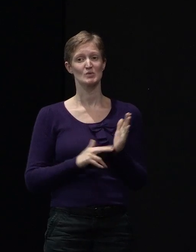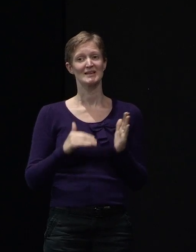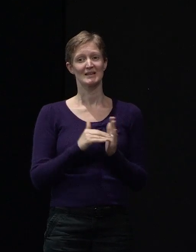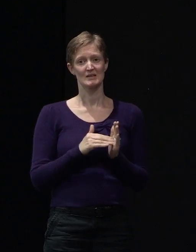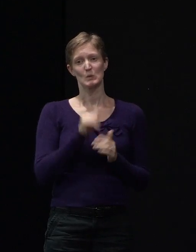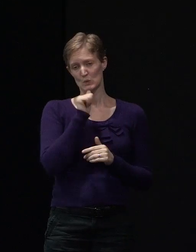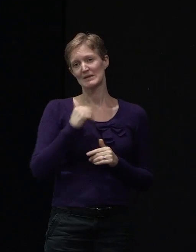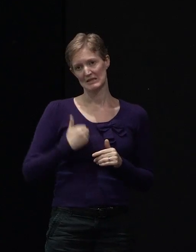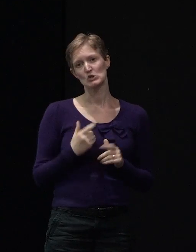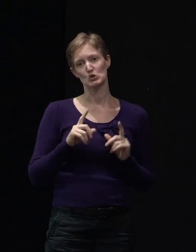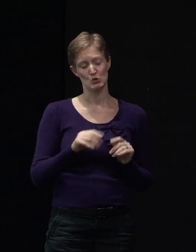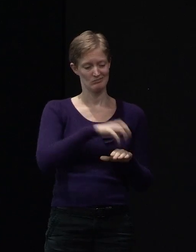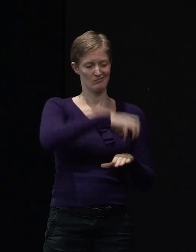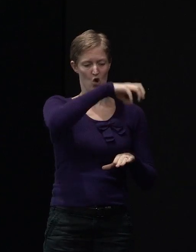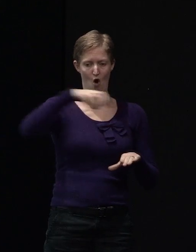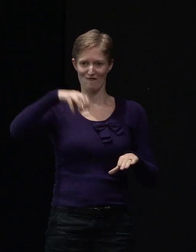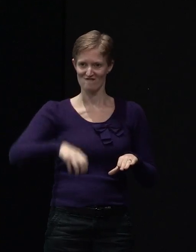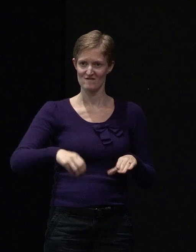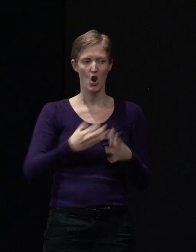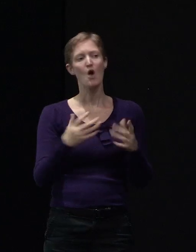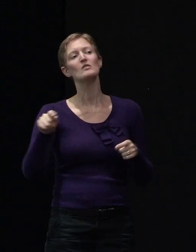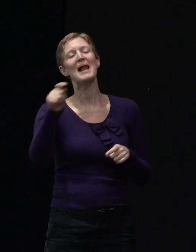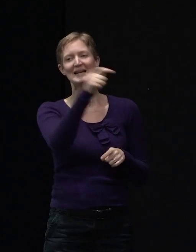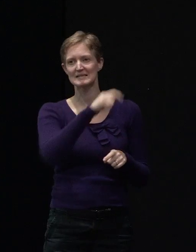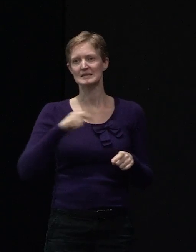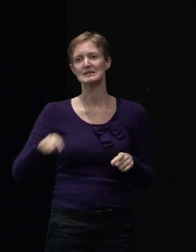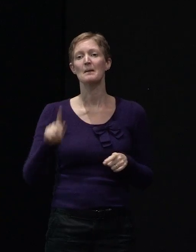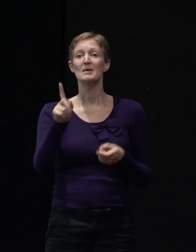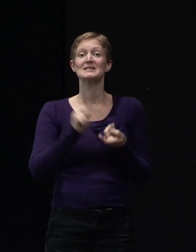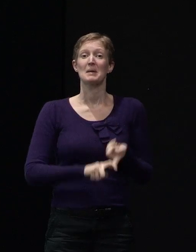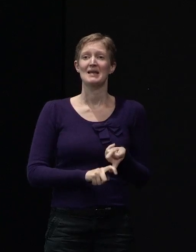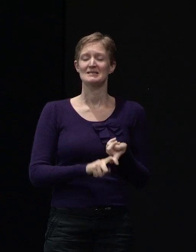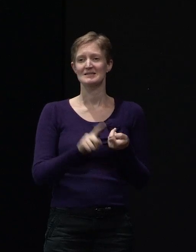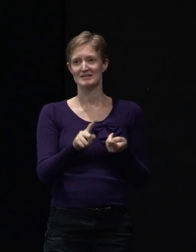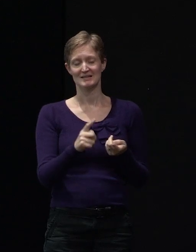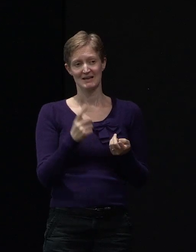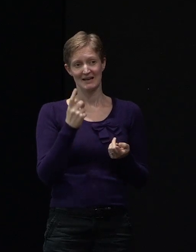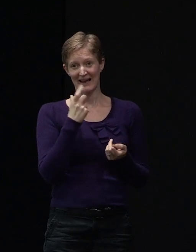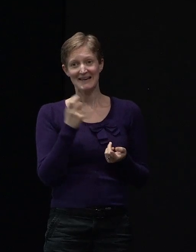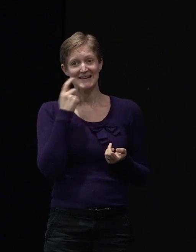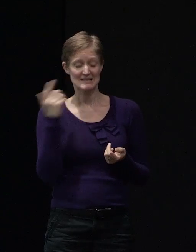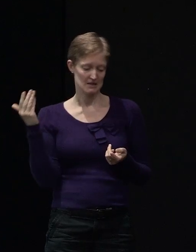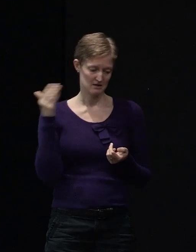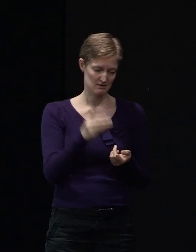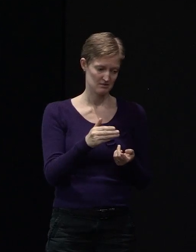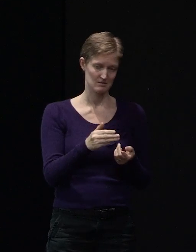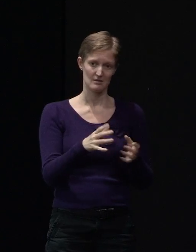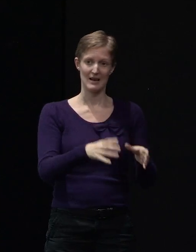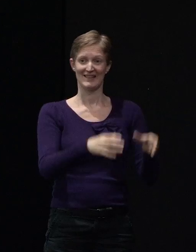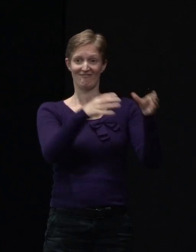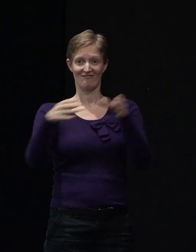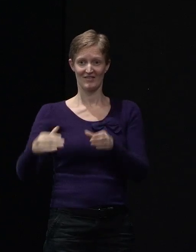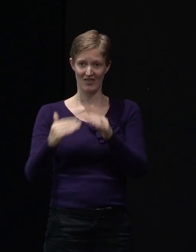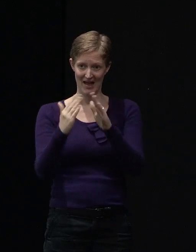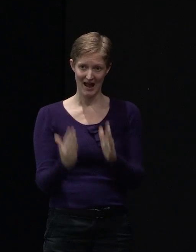necessary for that. And that does depend, as you say, on what's the access like on and around the property. So there are a range of